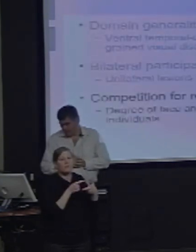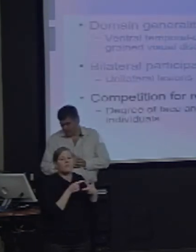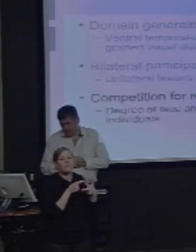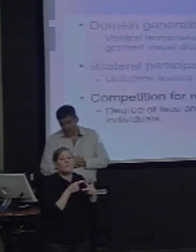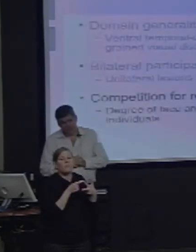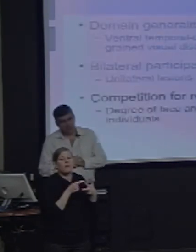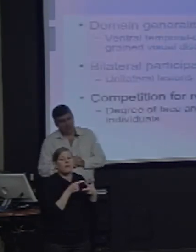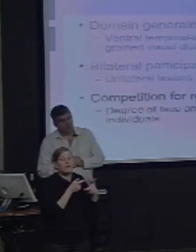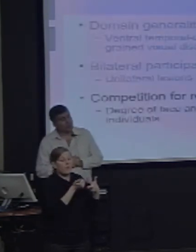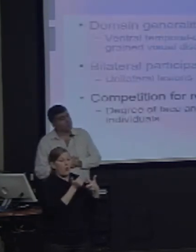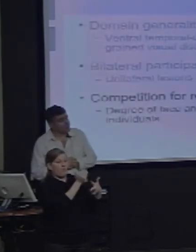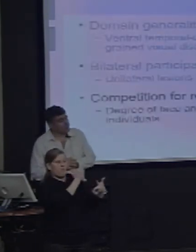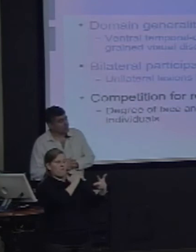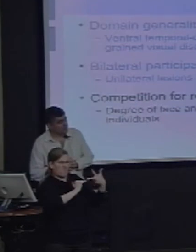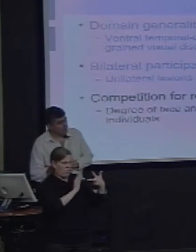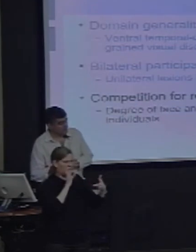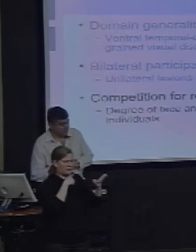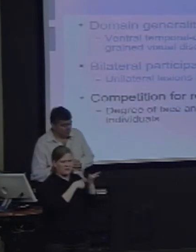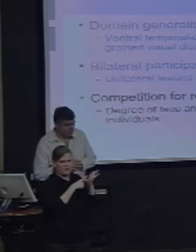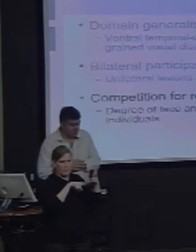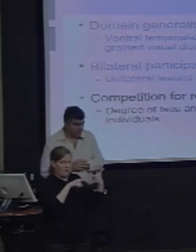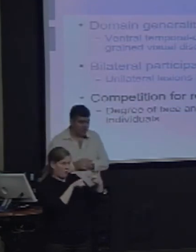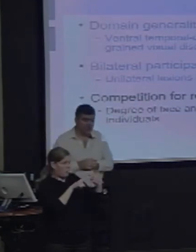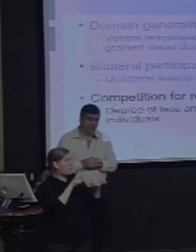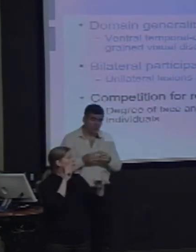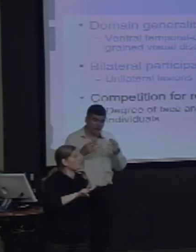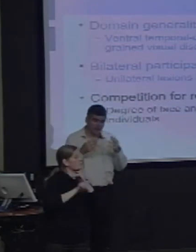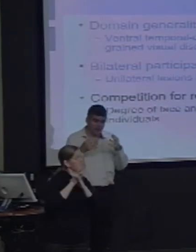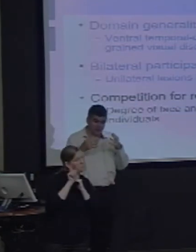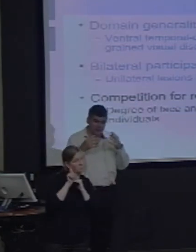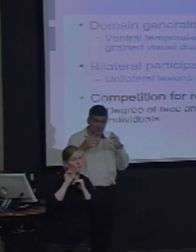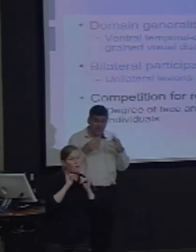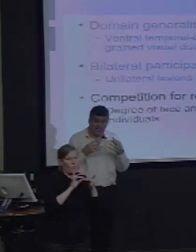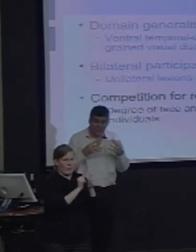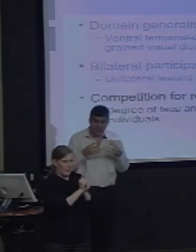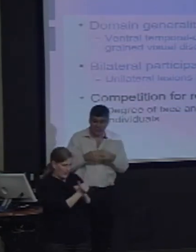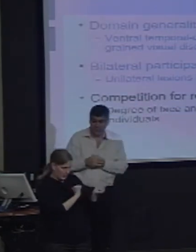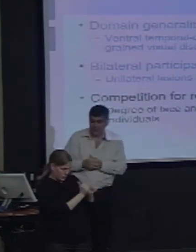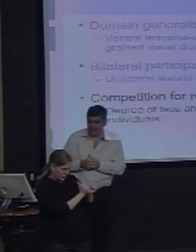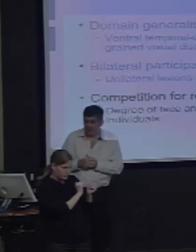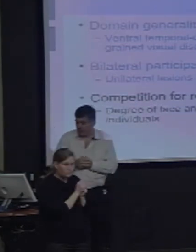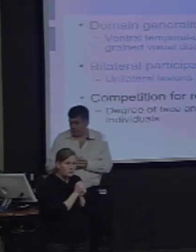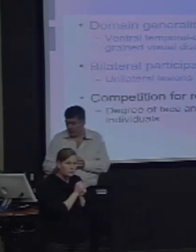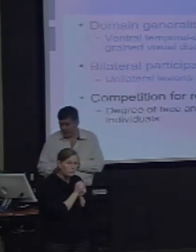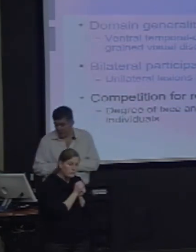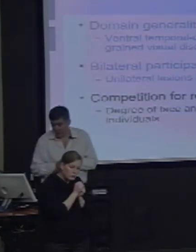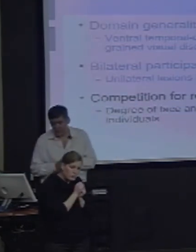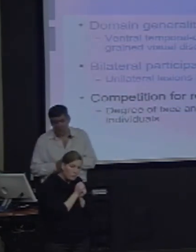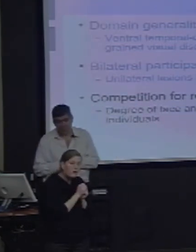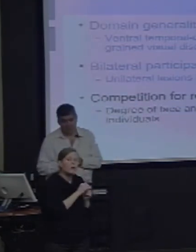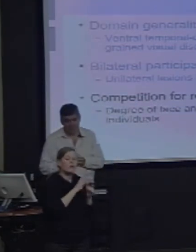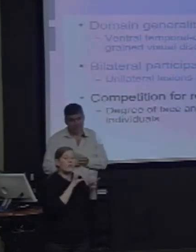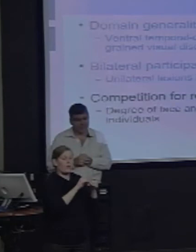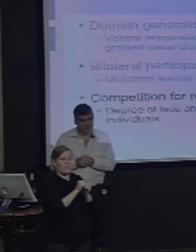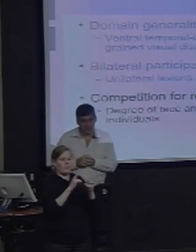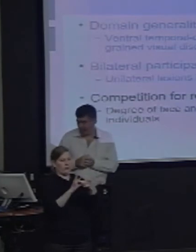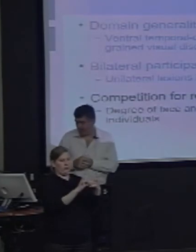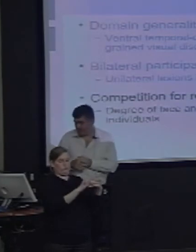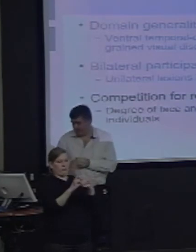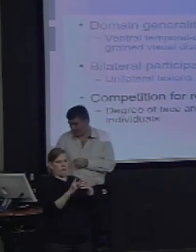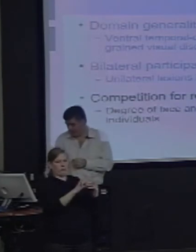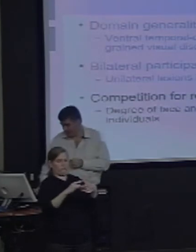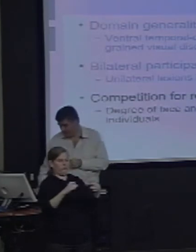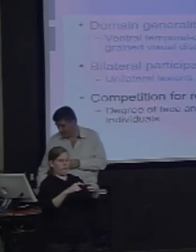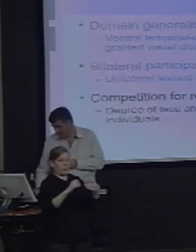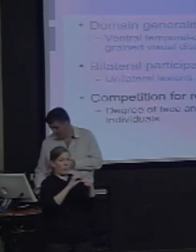So let me shift to another prediction the model makes, which has to do with the relationship between face and word processing in the